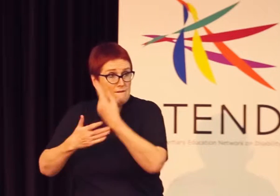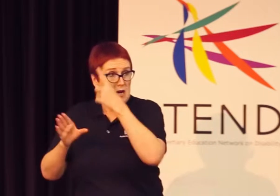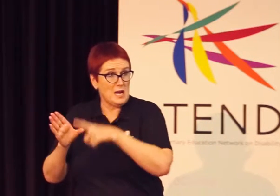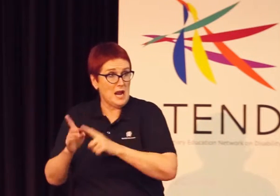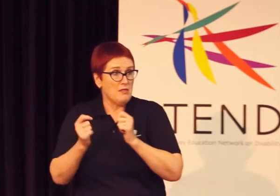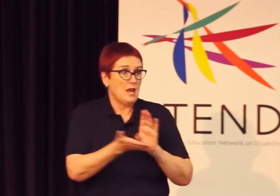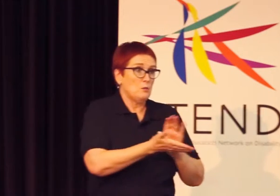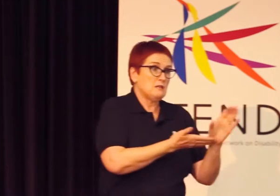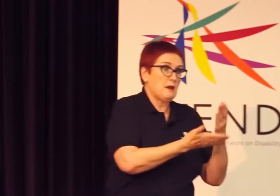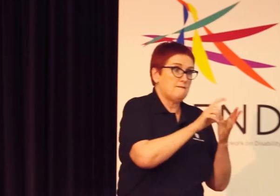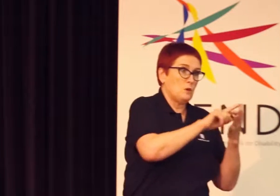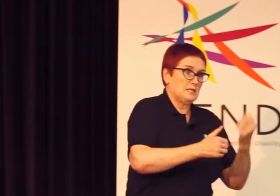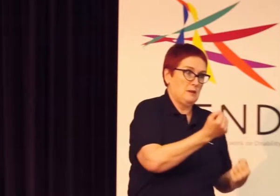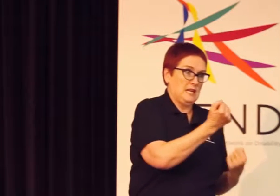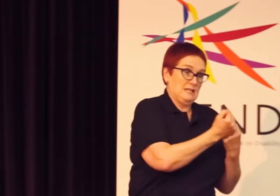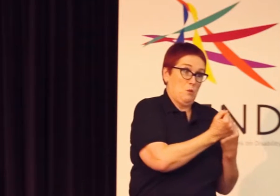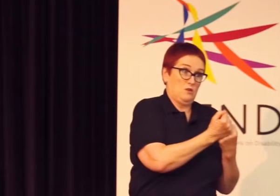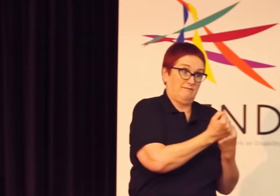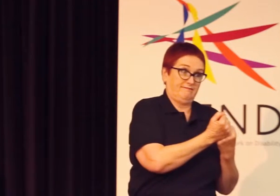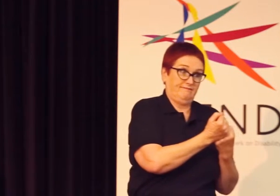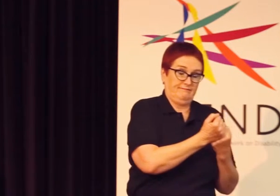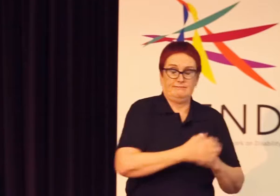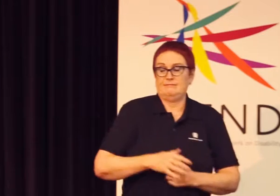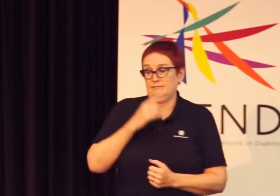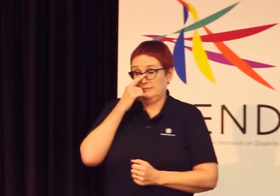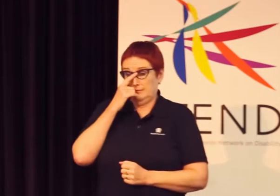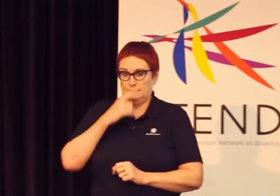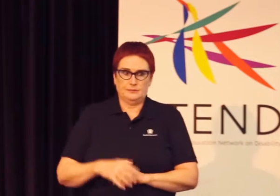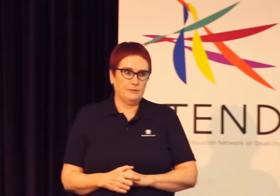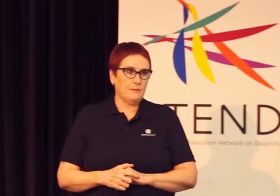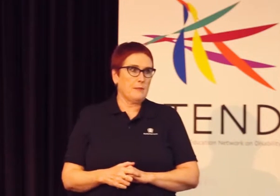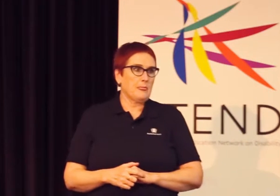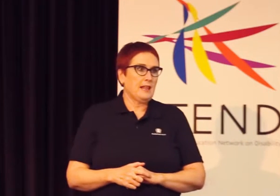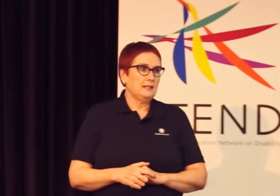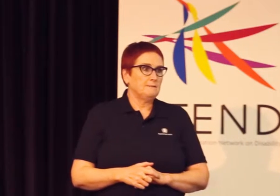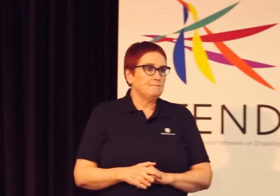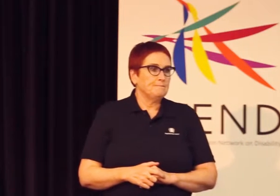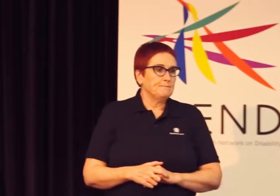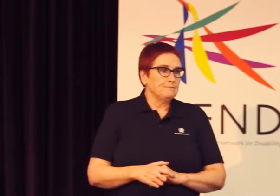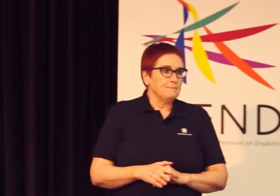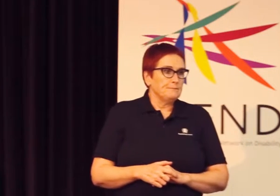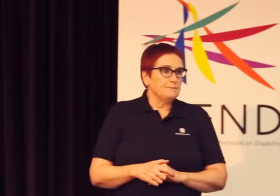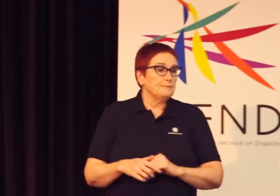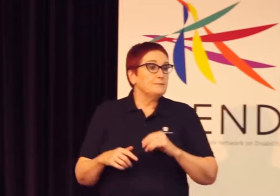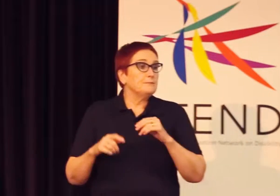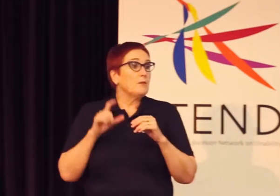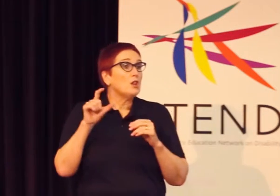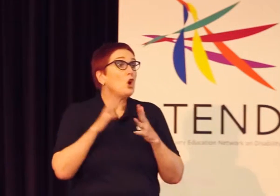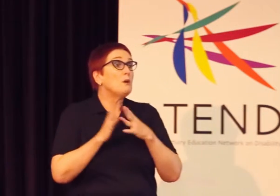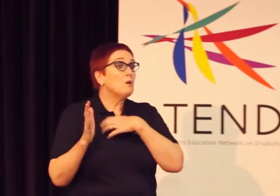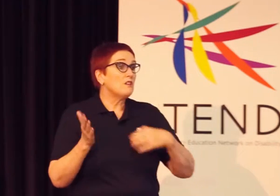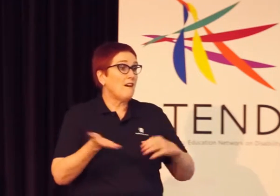on disability support. I don't have to tell you that the federal support we get for disability in universities